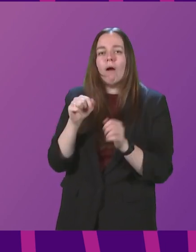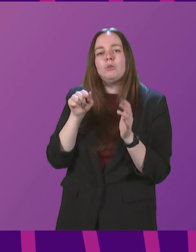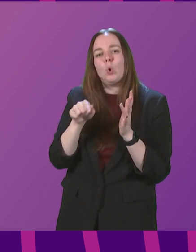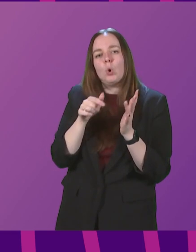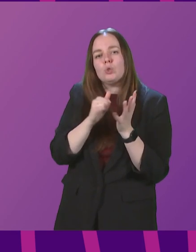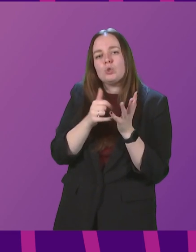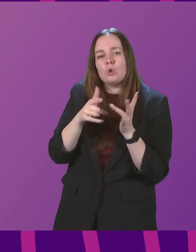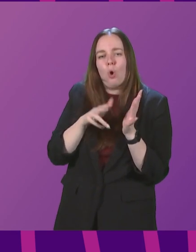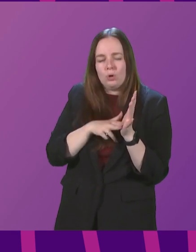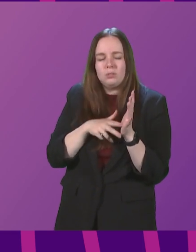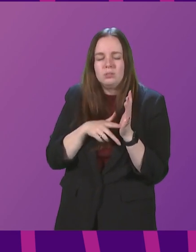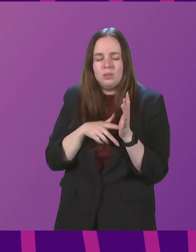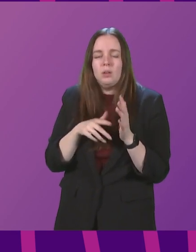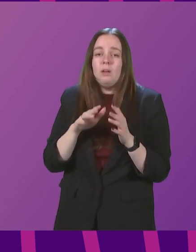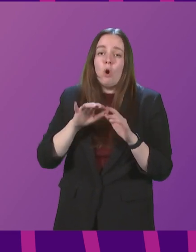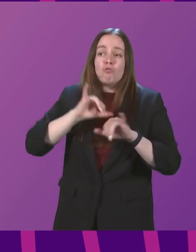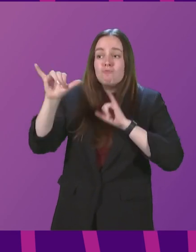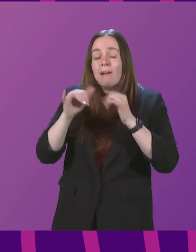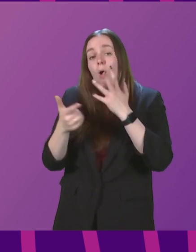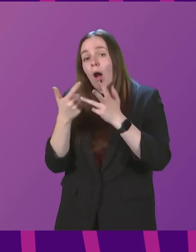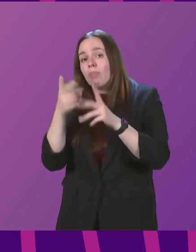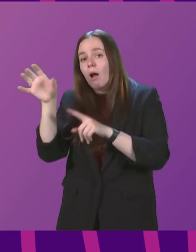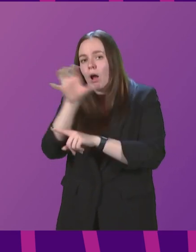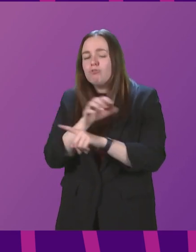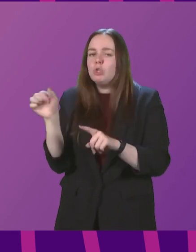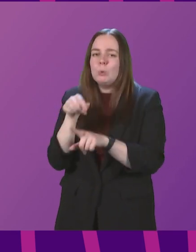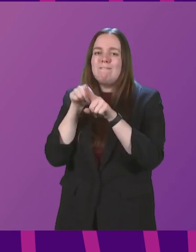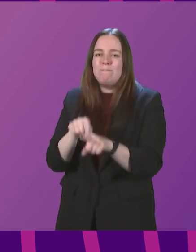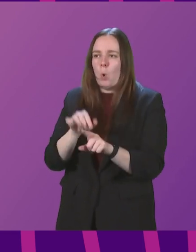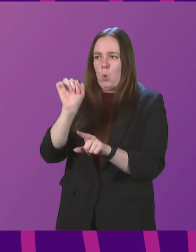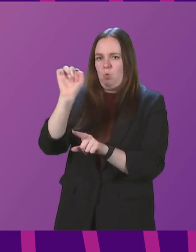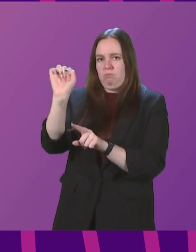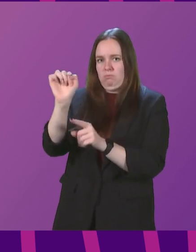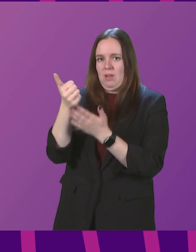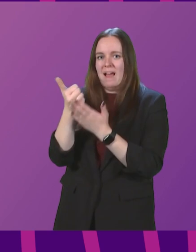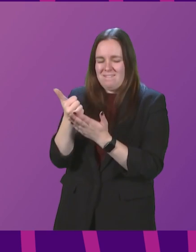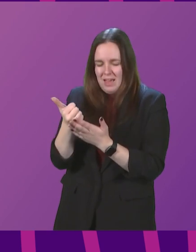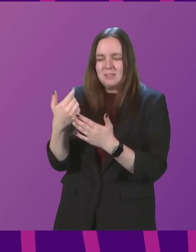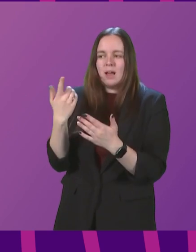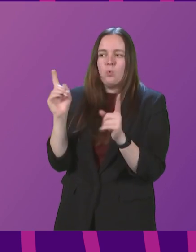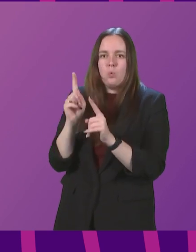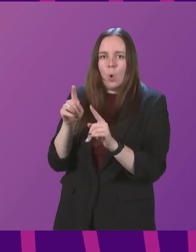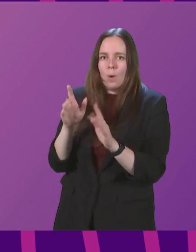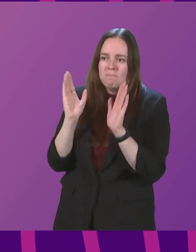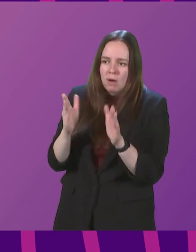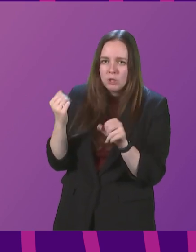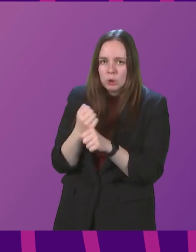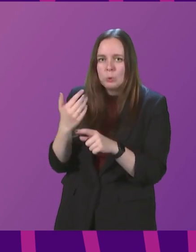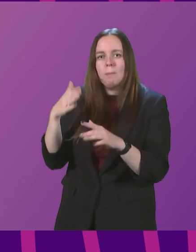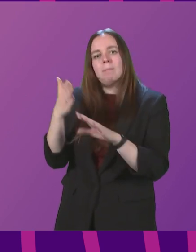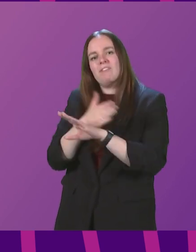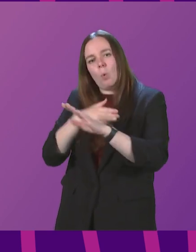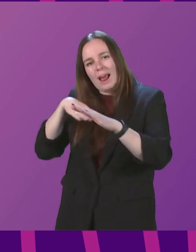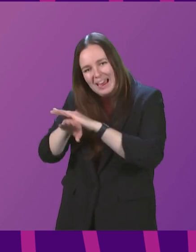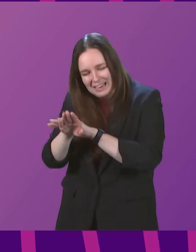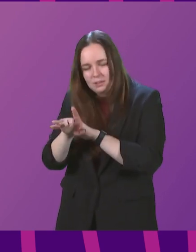to other countries, all travellers should follow the relevant individual guidance and entry conditions required. And further information on other countries'